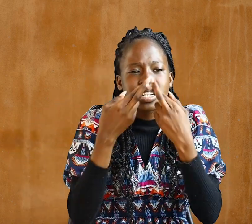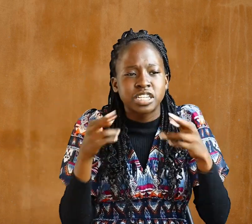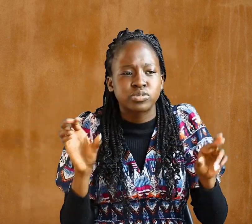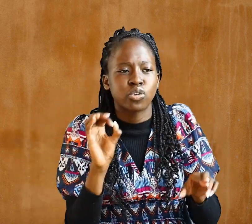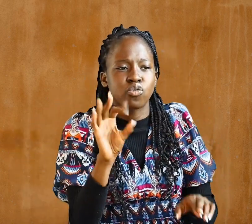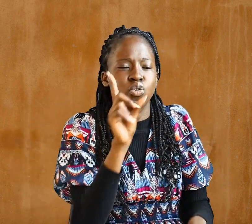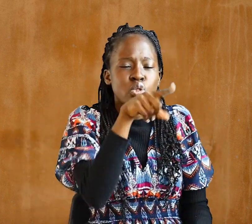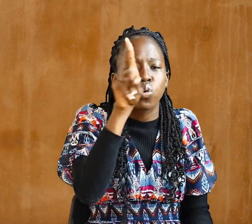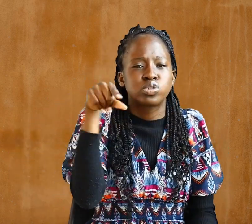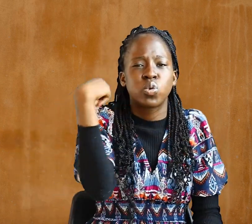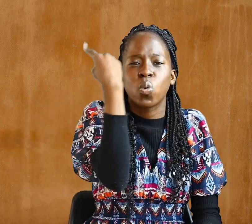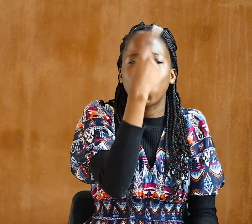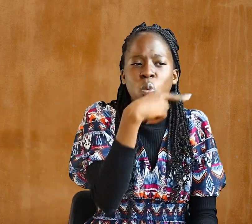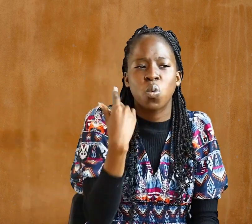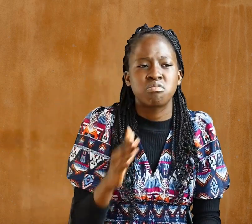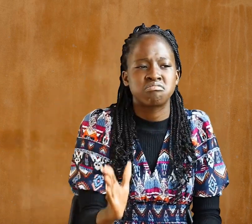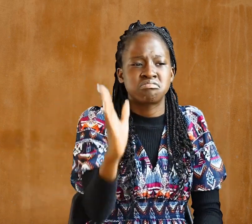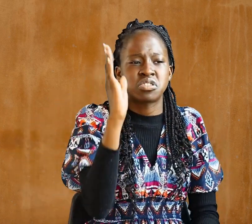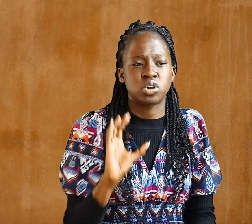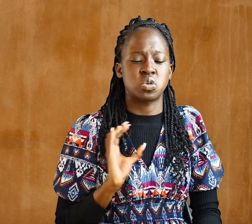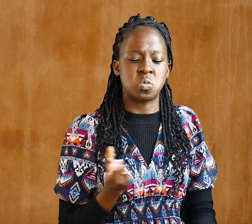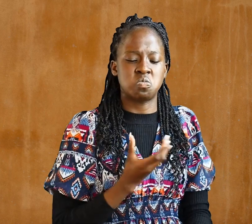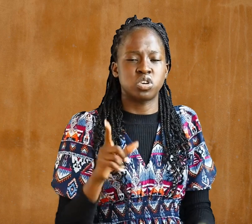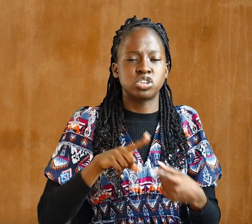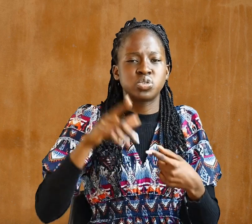possession, to the praise of his glory.